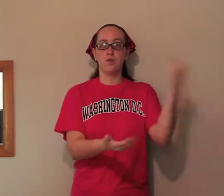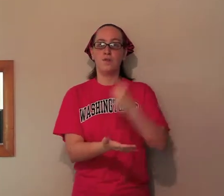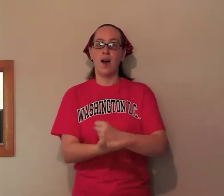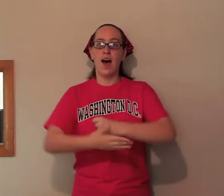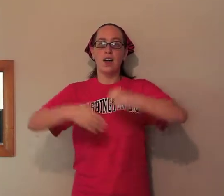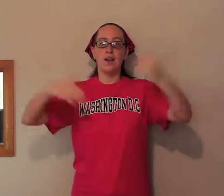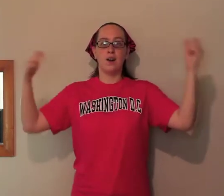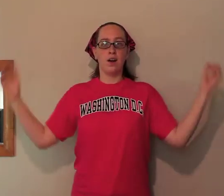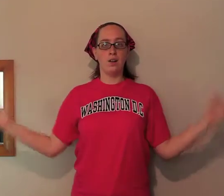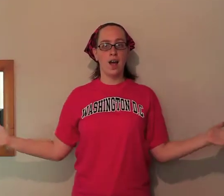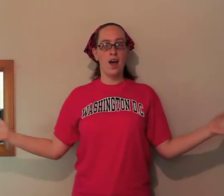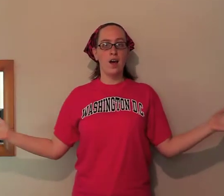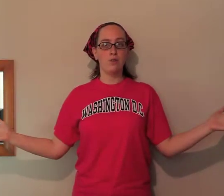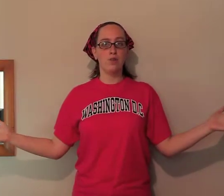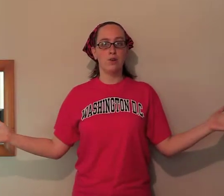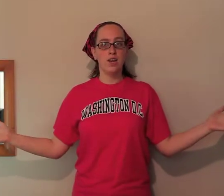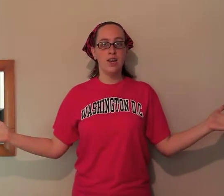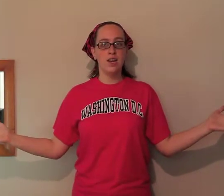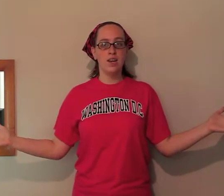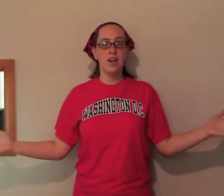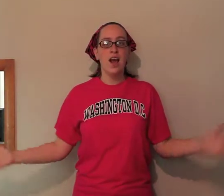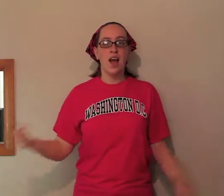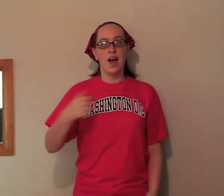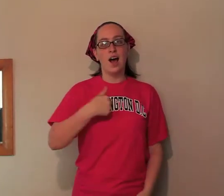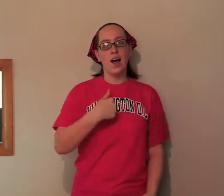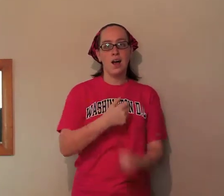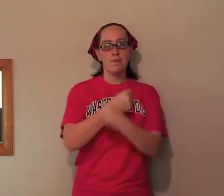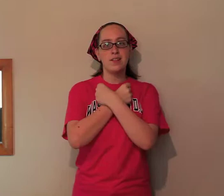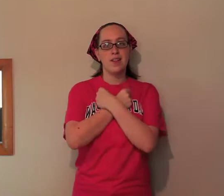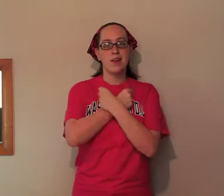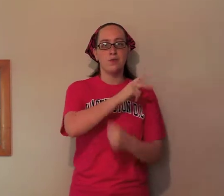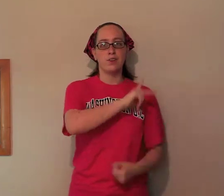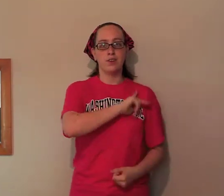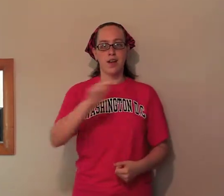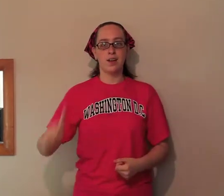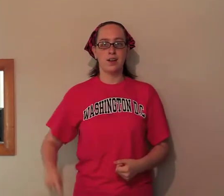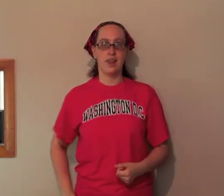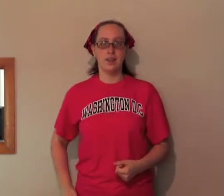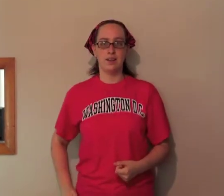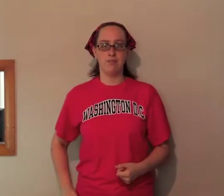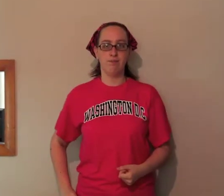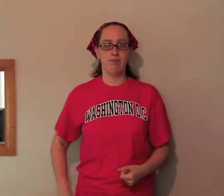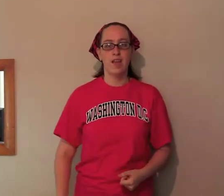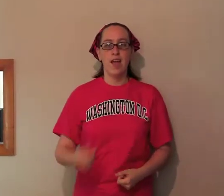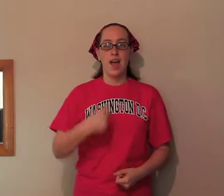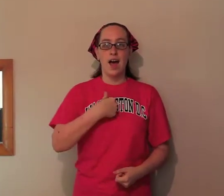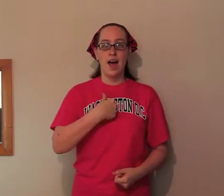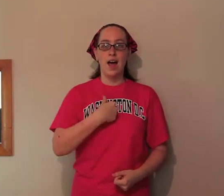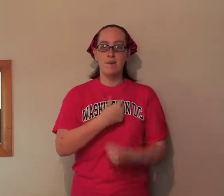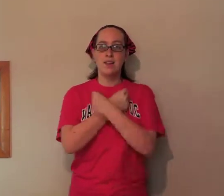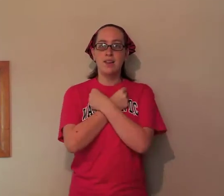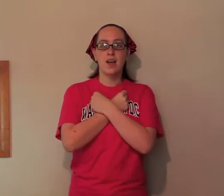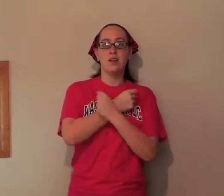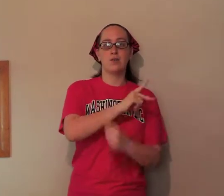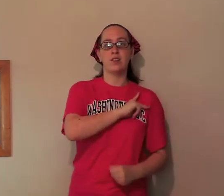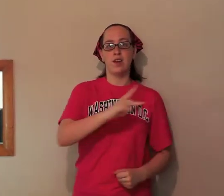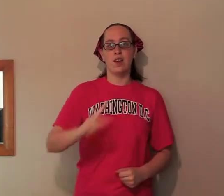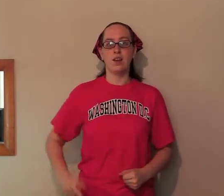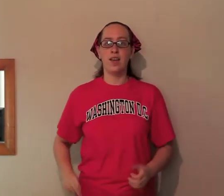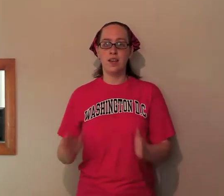Crucified on Calvary's tree, I'm in love with the king I'm in love with the king.